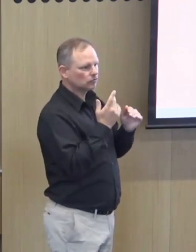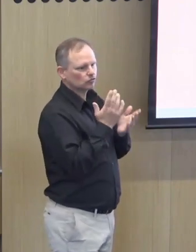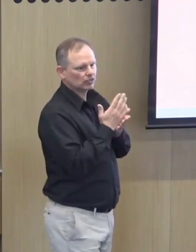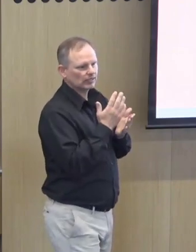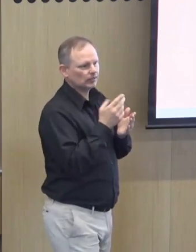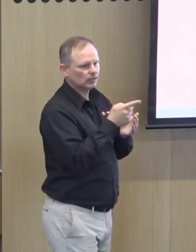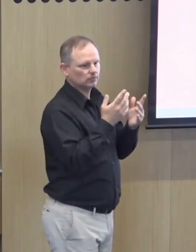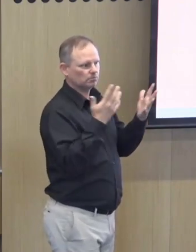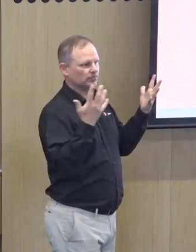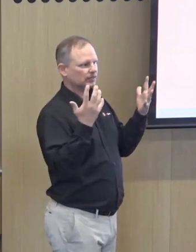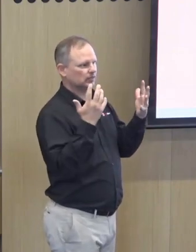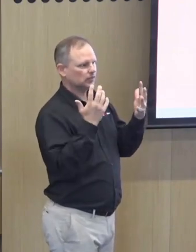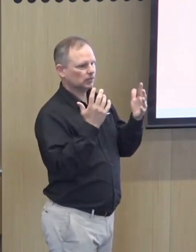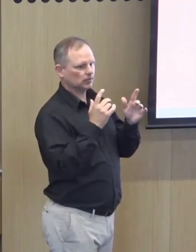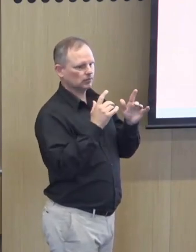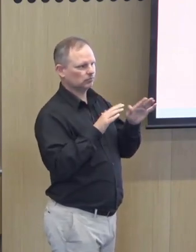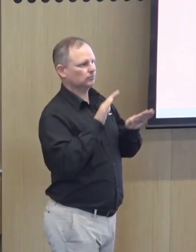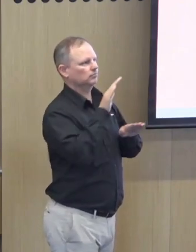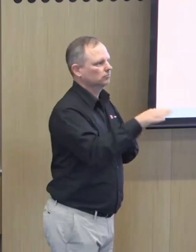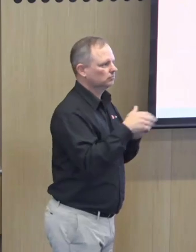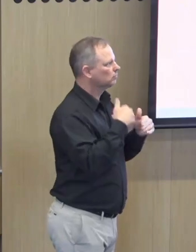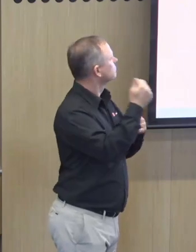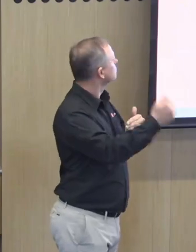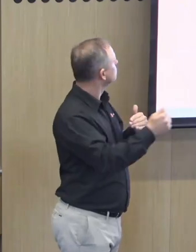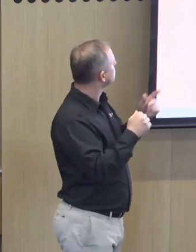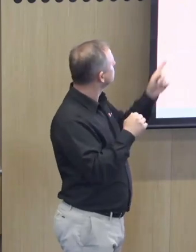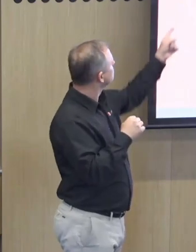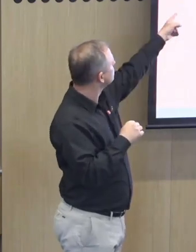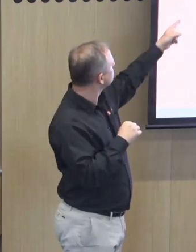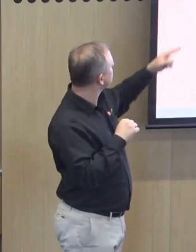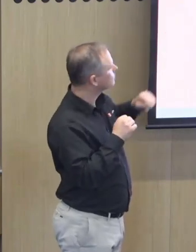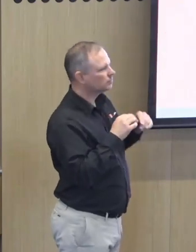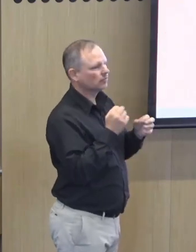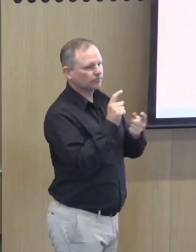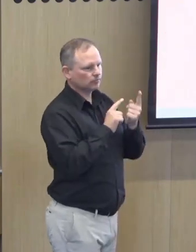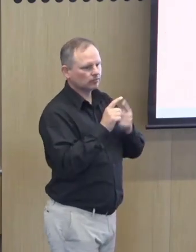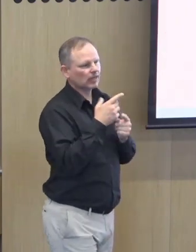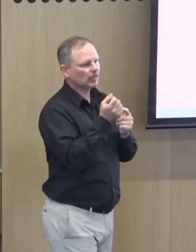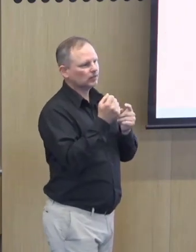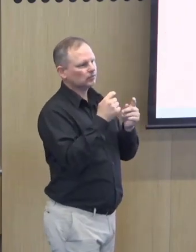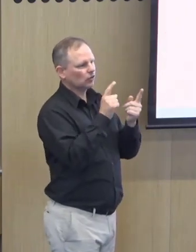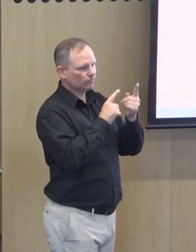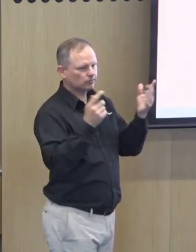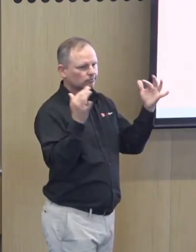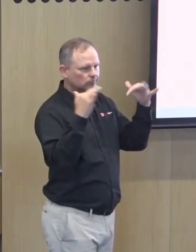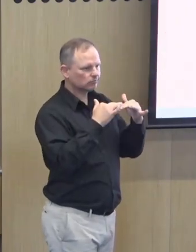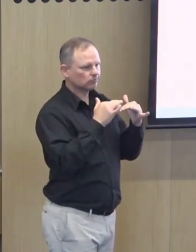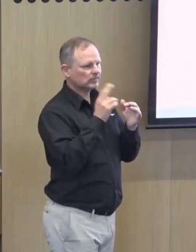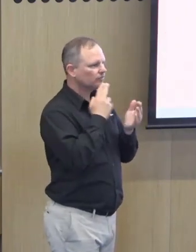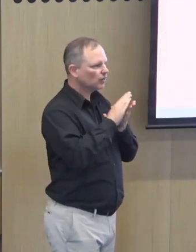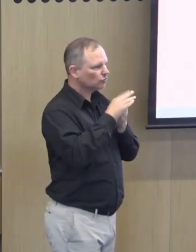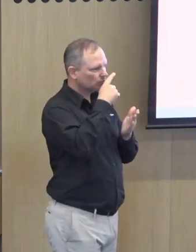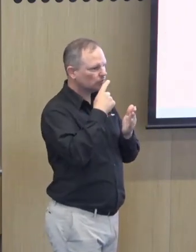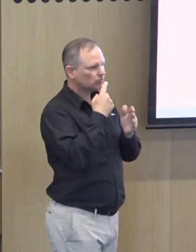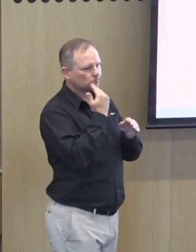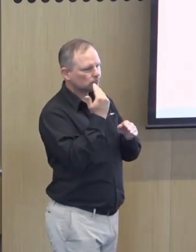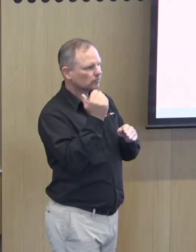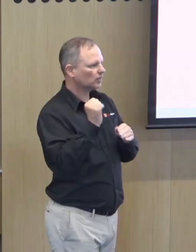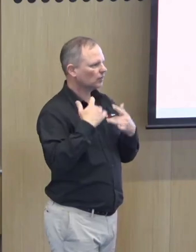deaf people with mental health conference in 2015. That's where it sort of started. I guess the seed was planted at that point in